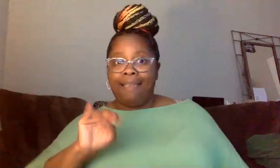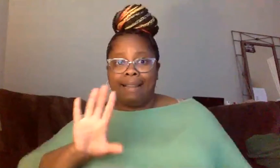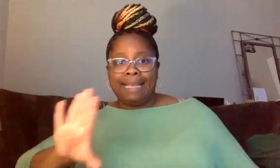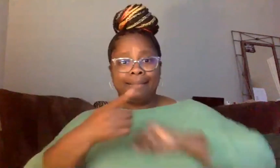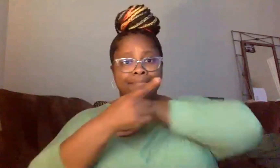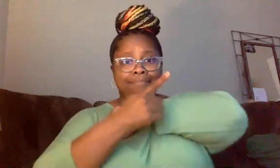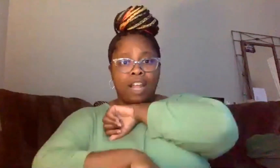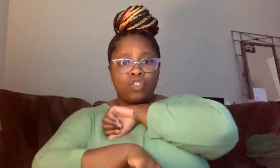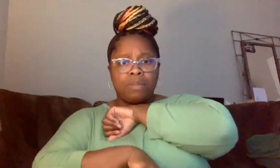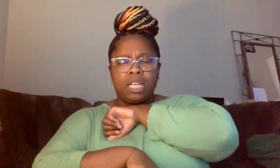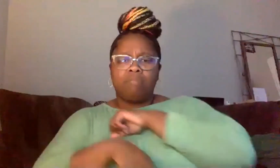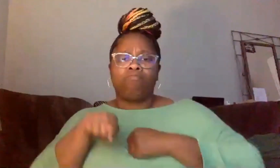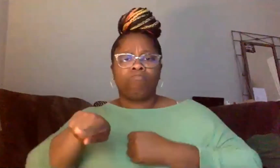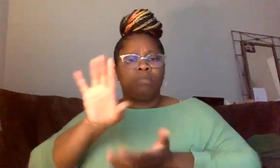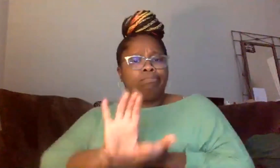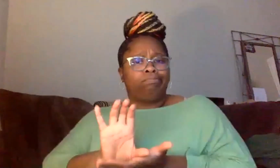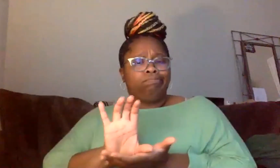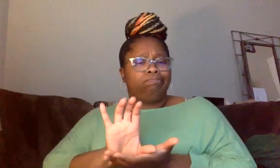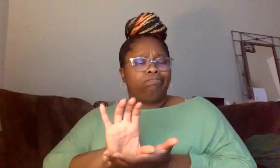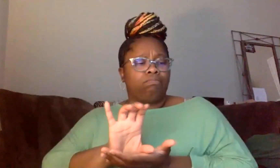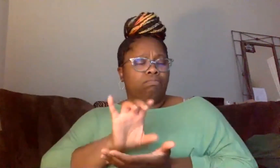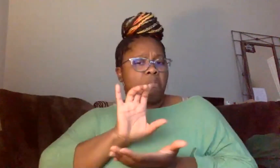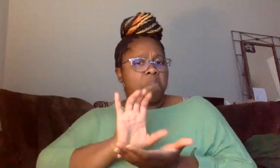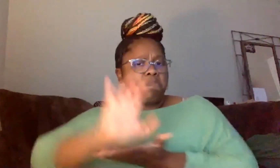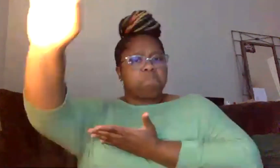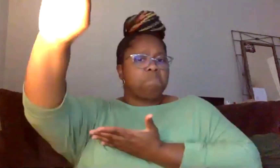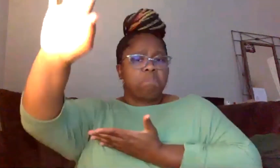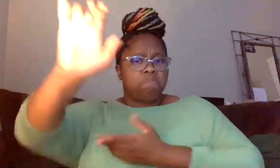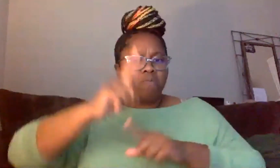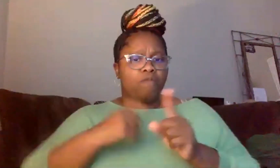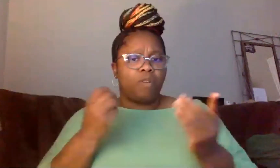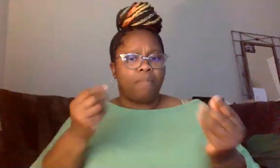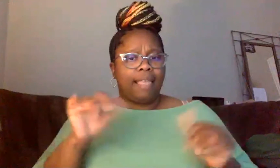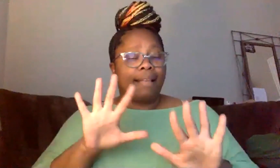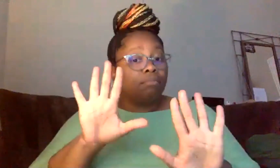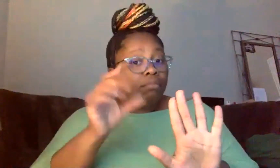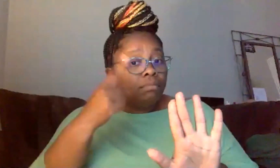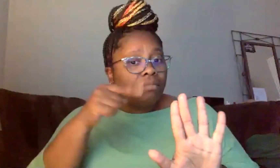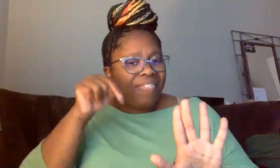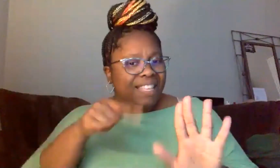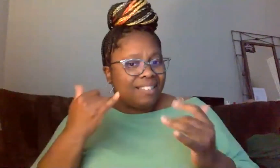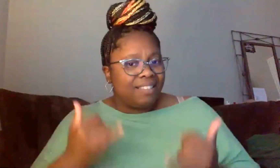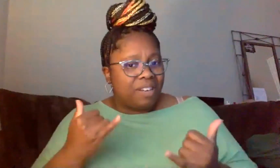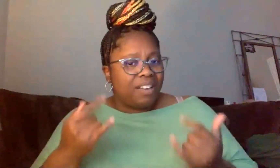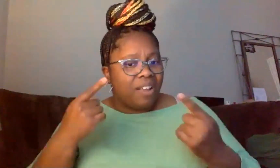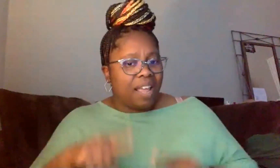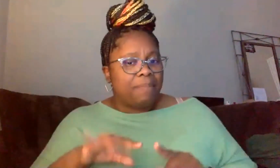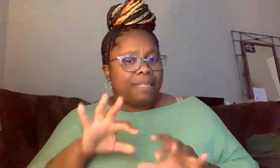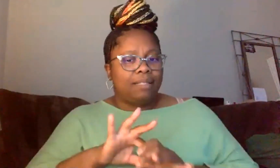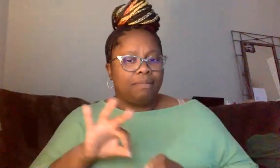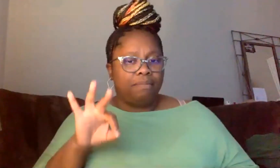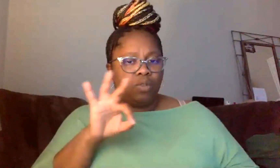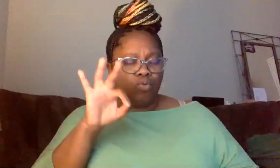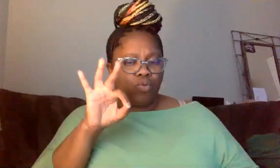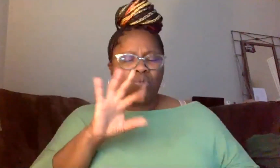that he would be banished from the land. And this is a very spiritual thing that is happening in our country. And so all the